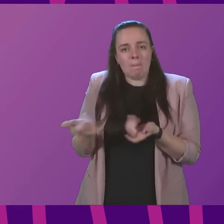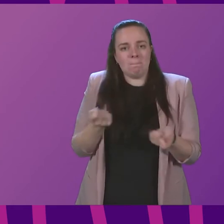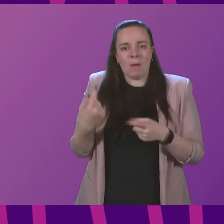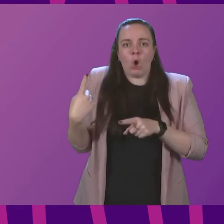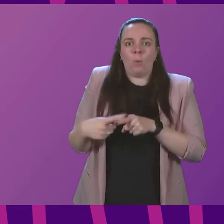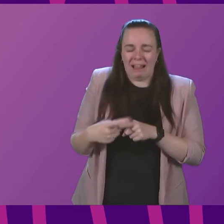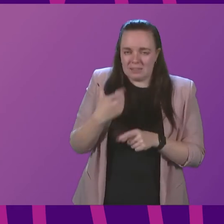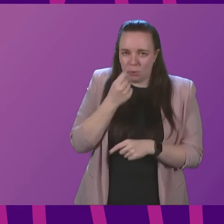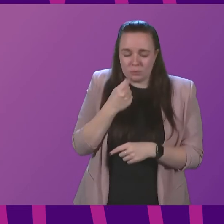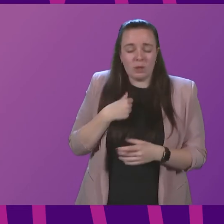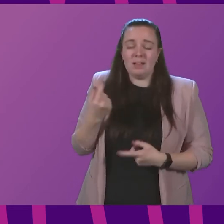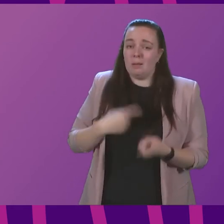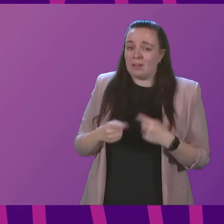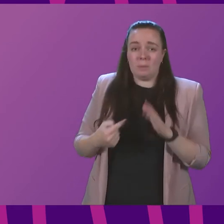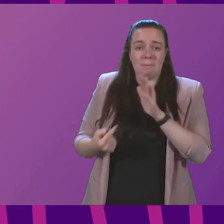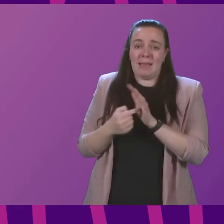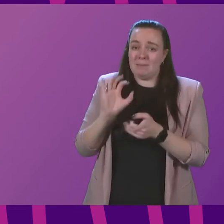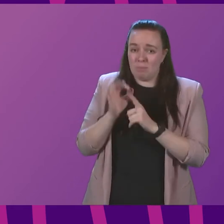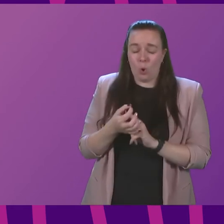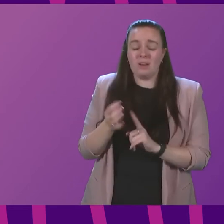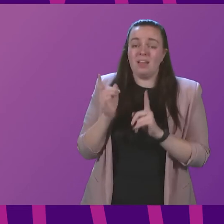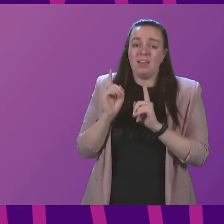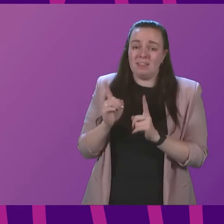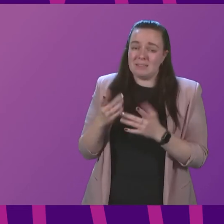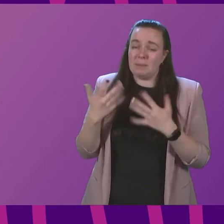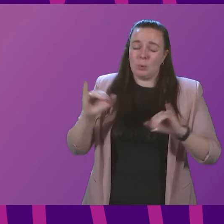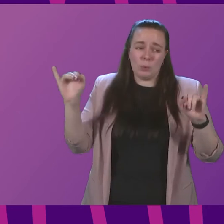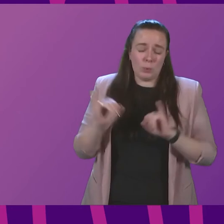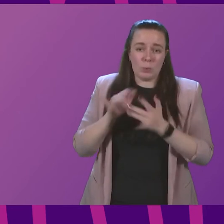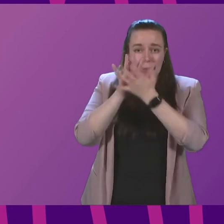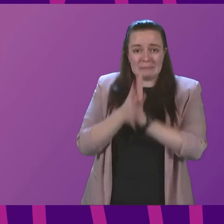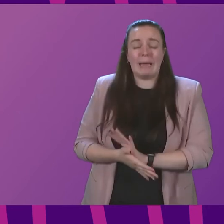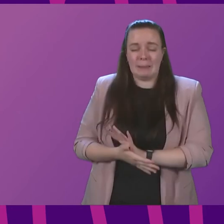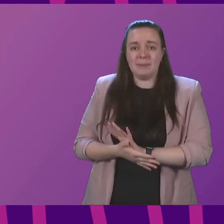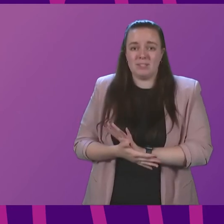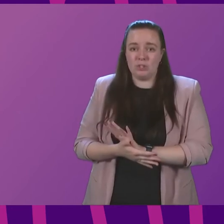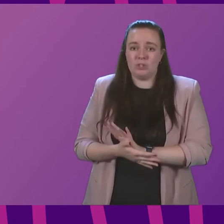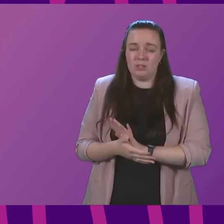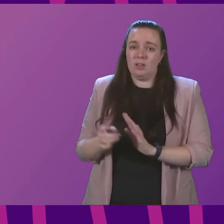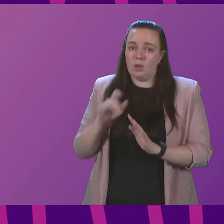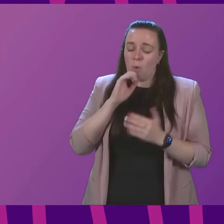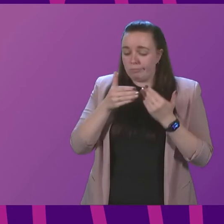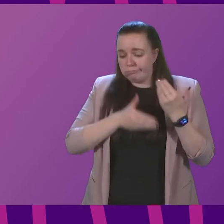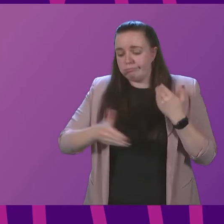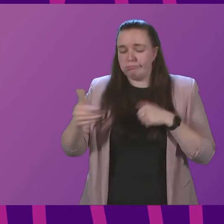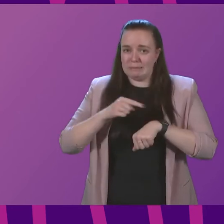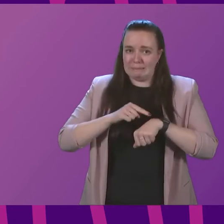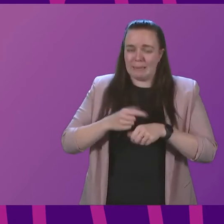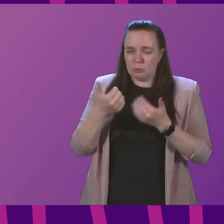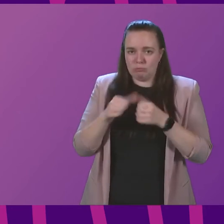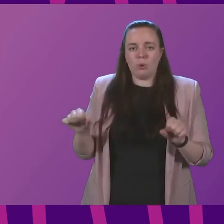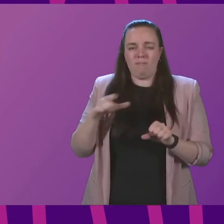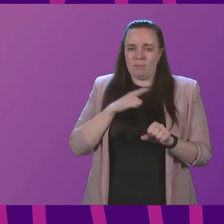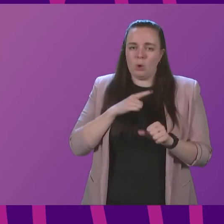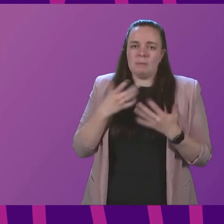possible but I come back to my core point this has been extensive damage that is taking a prolonged period to resolve because of the